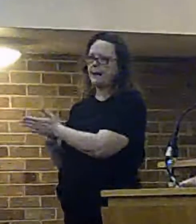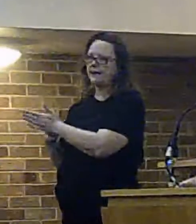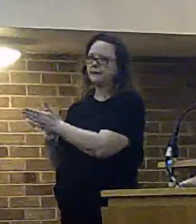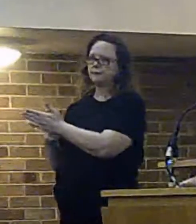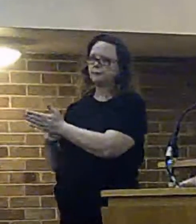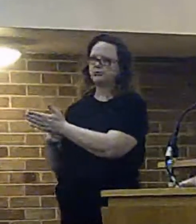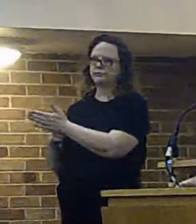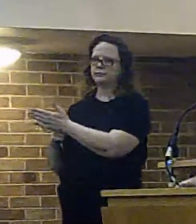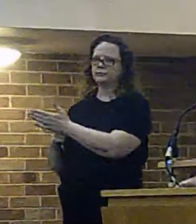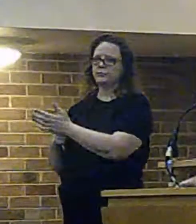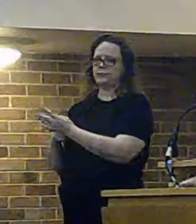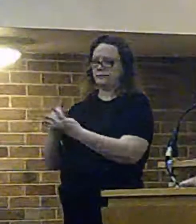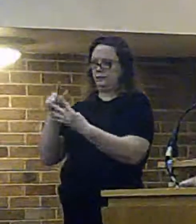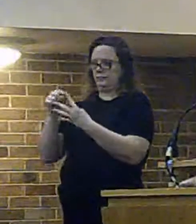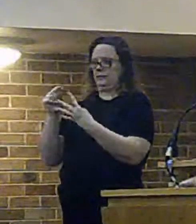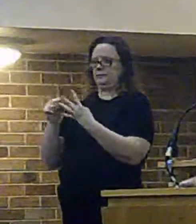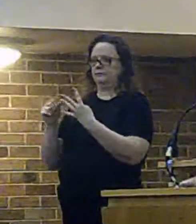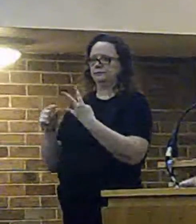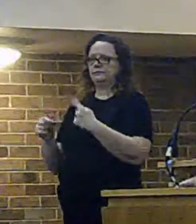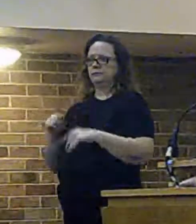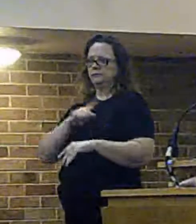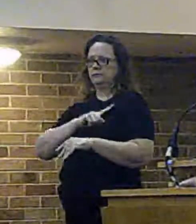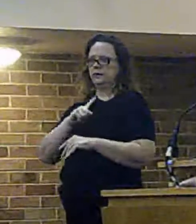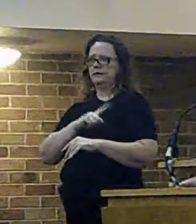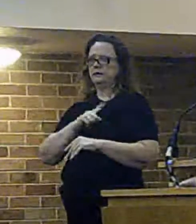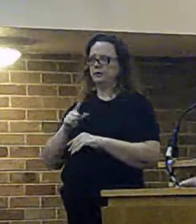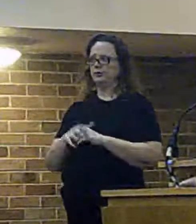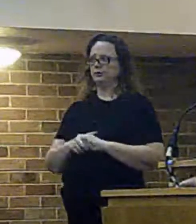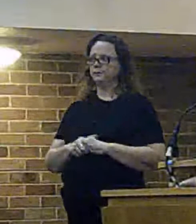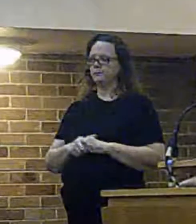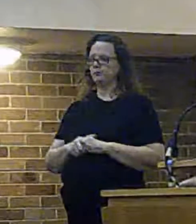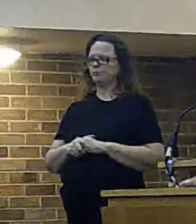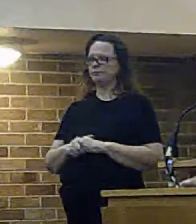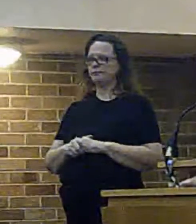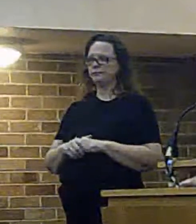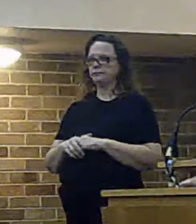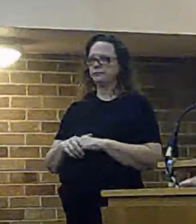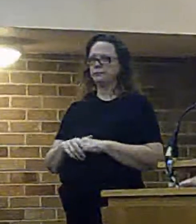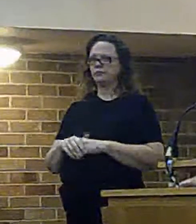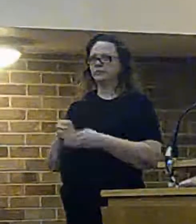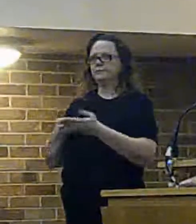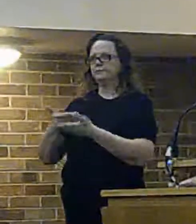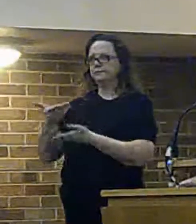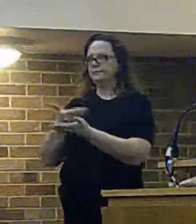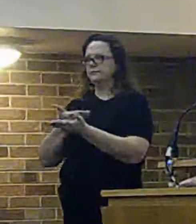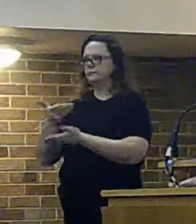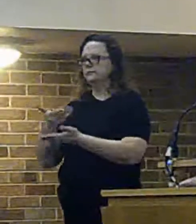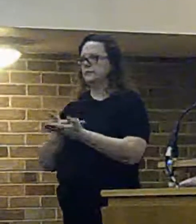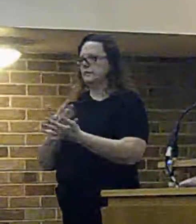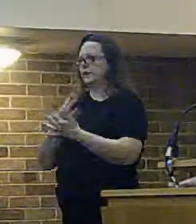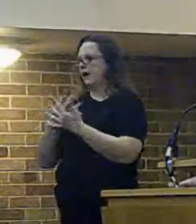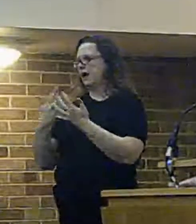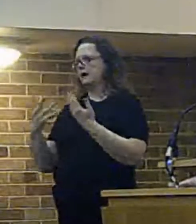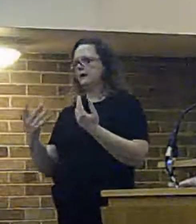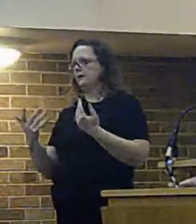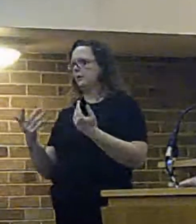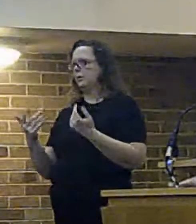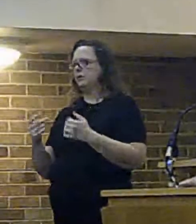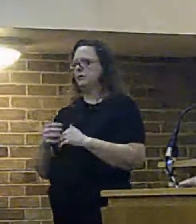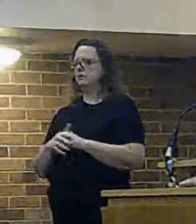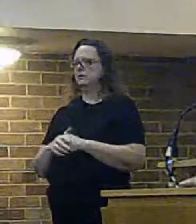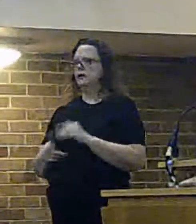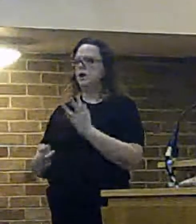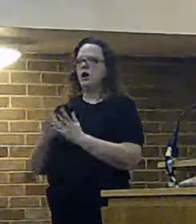authority for those reasons that i would also work with anyone to secure